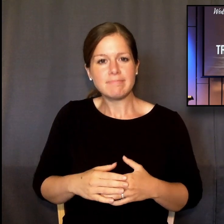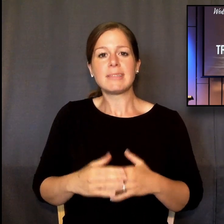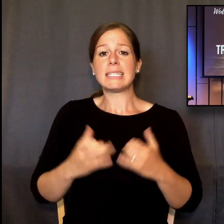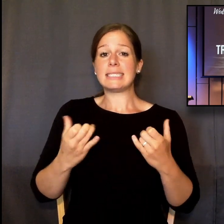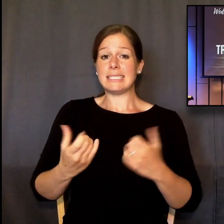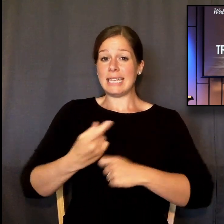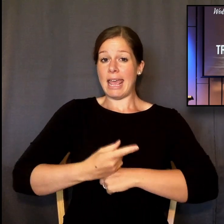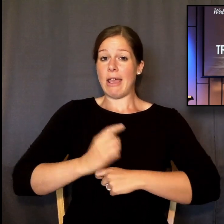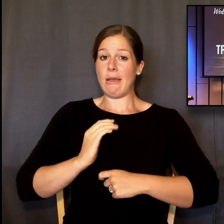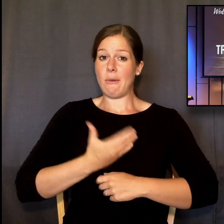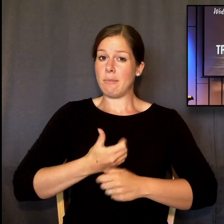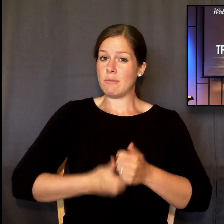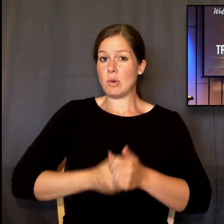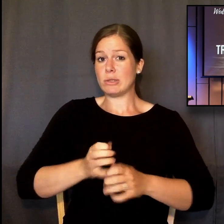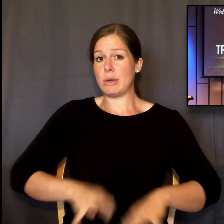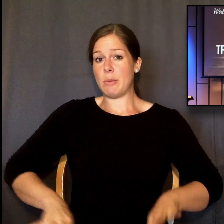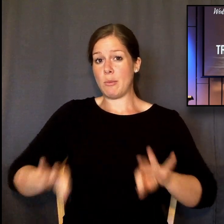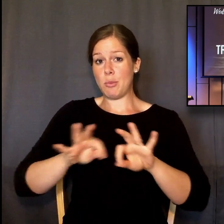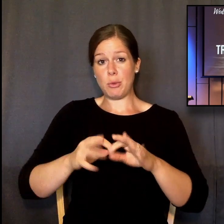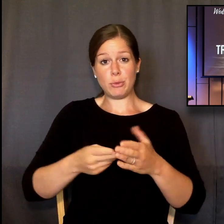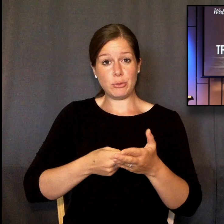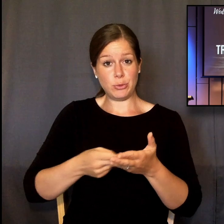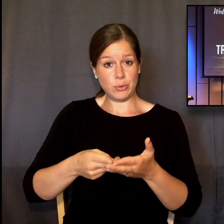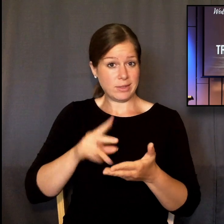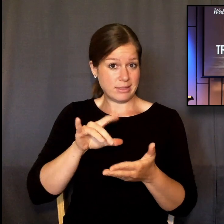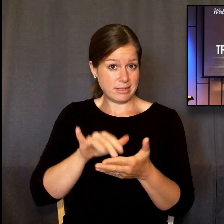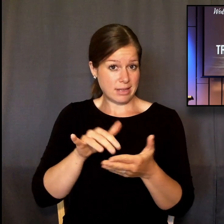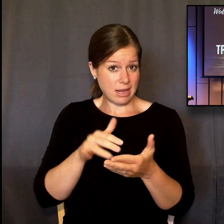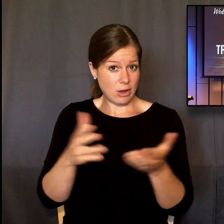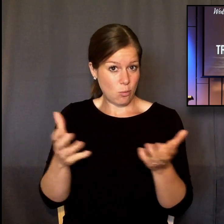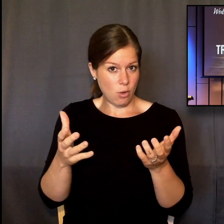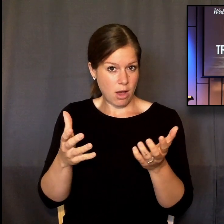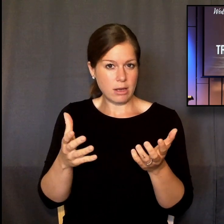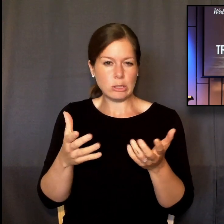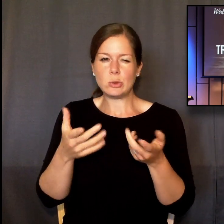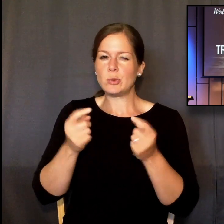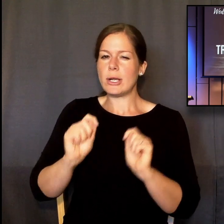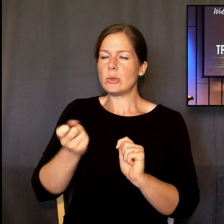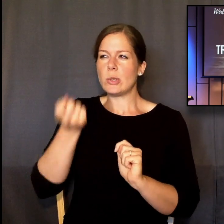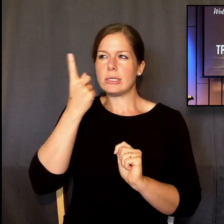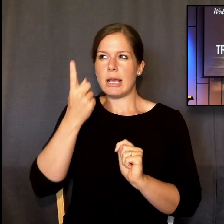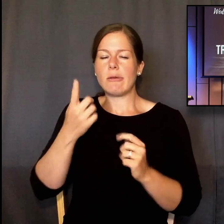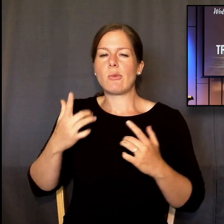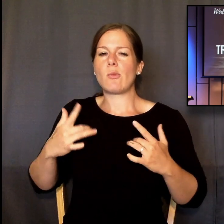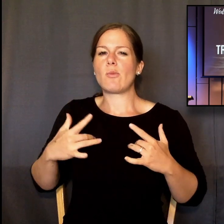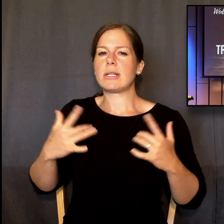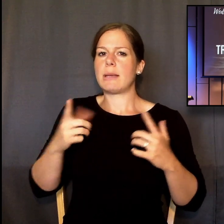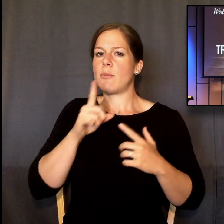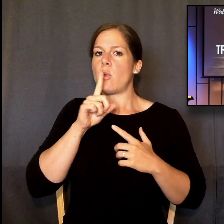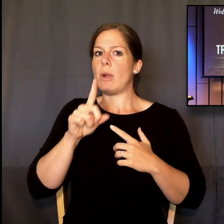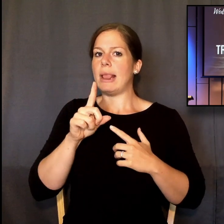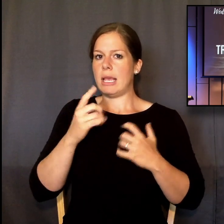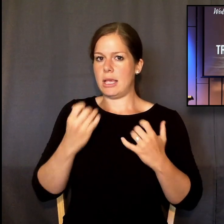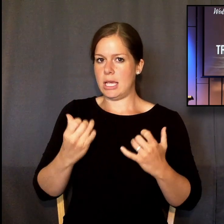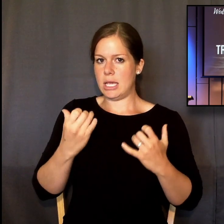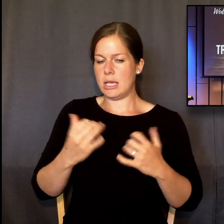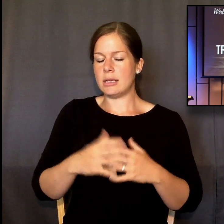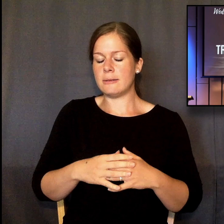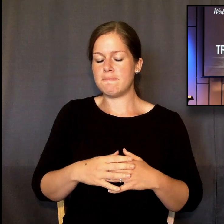look at for understanding what's really going on during these troubled times. So with this crisis lasting through May,